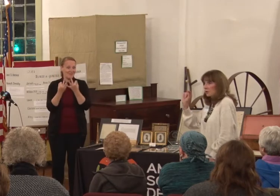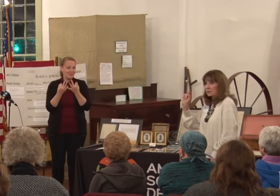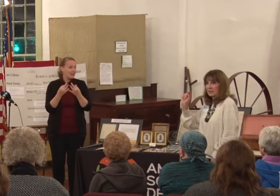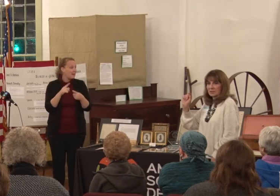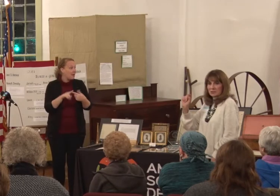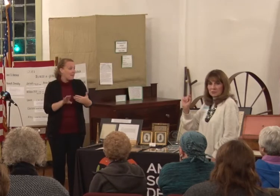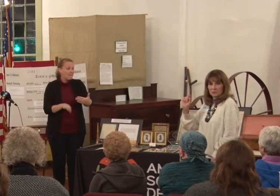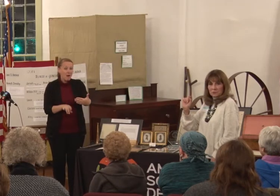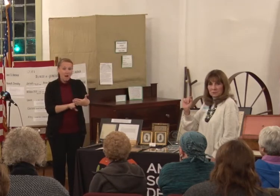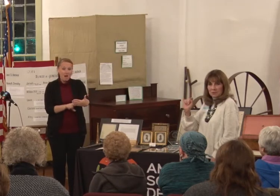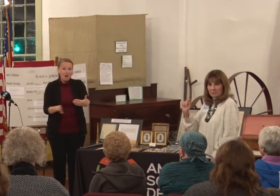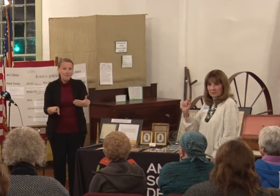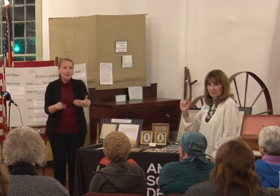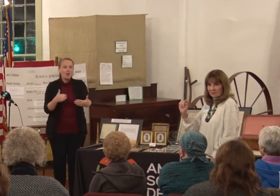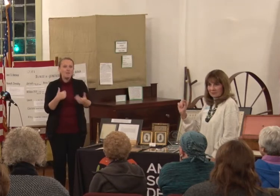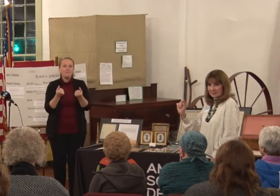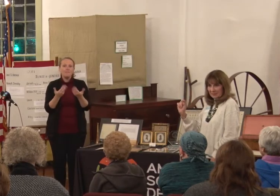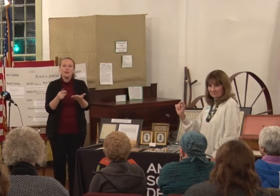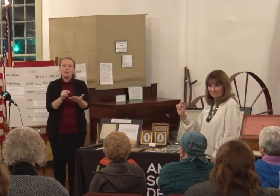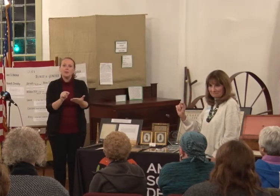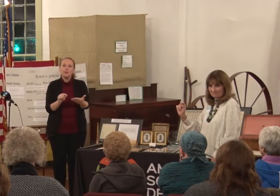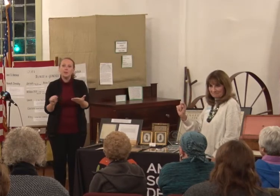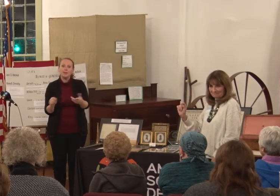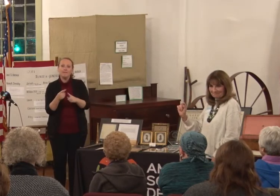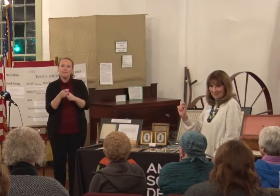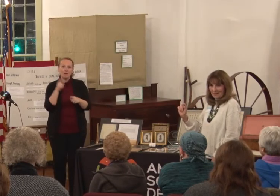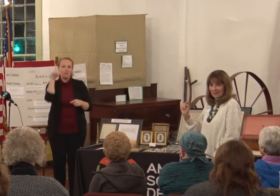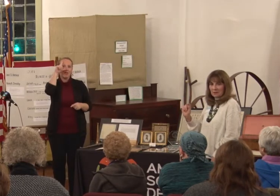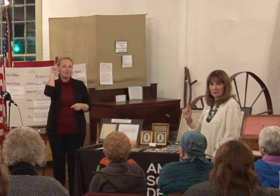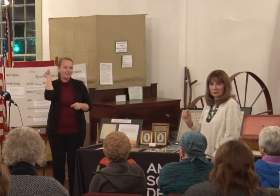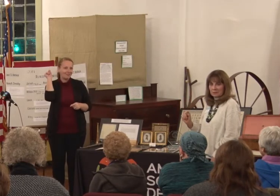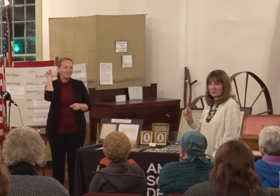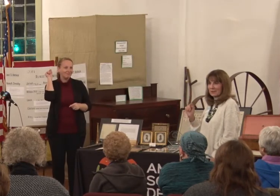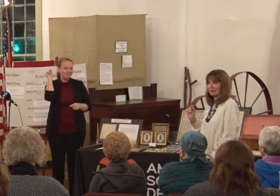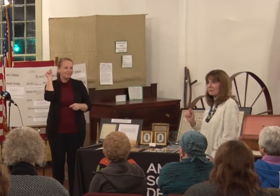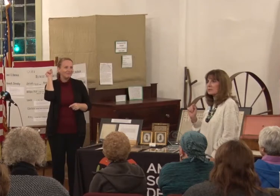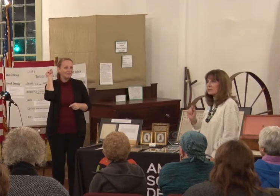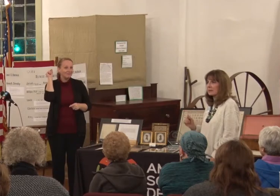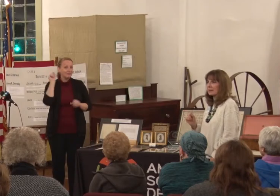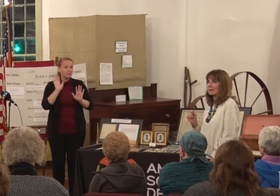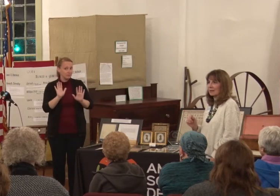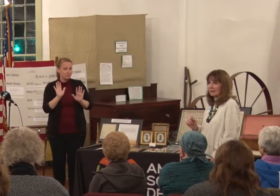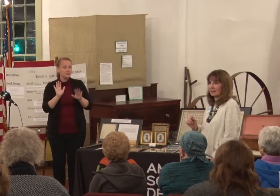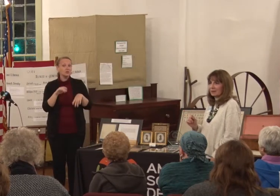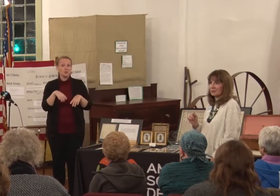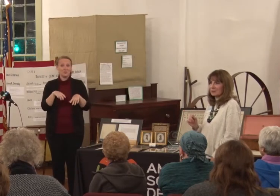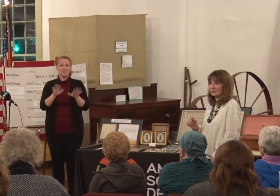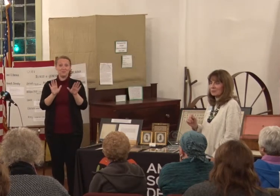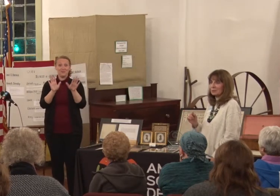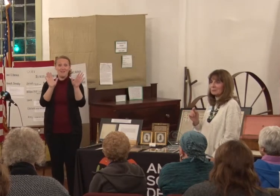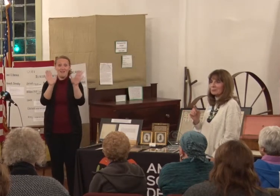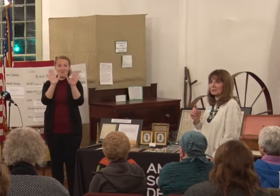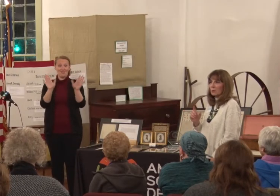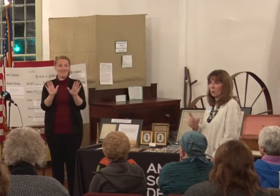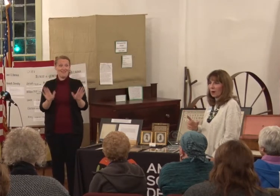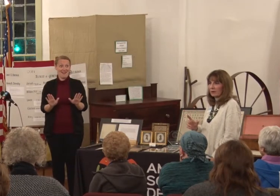notations from Thomas Gallaudet. In other words, every Sunday night, our students were required